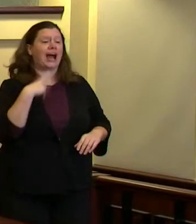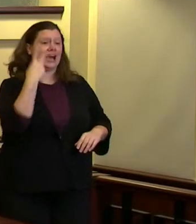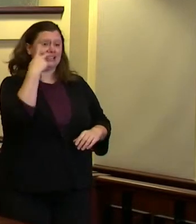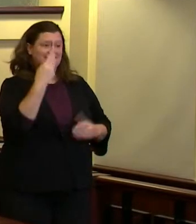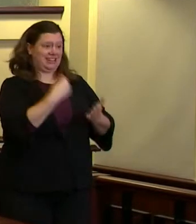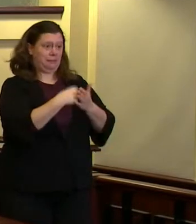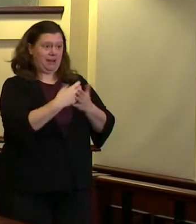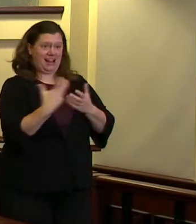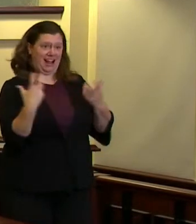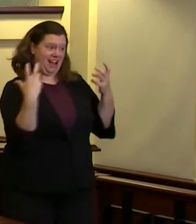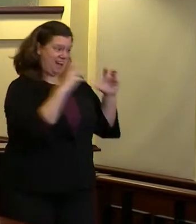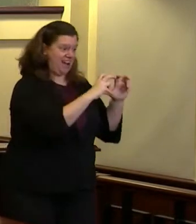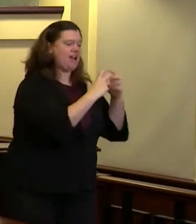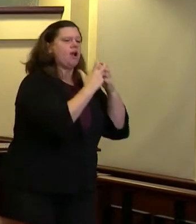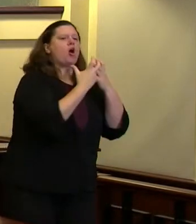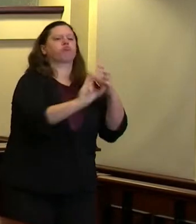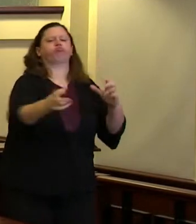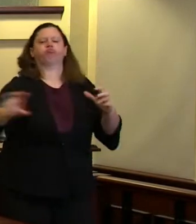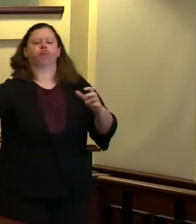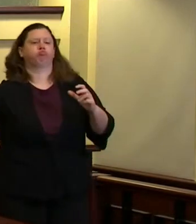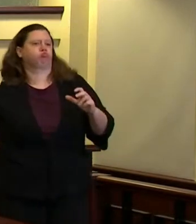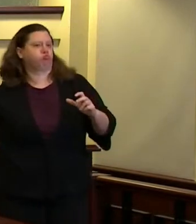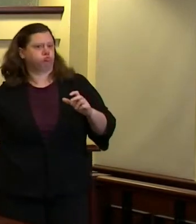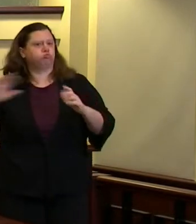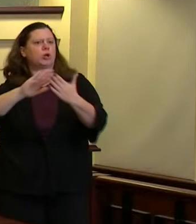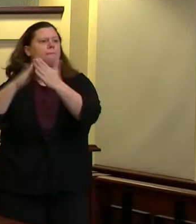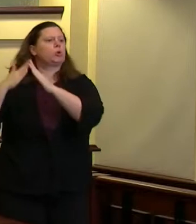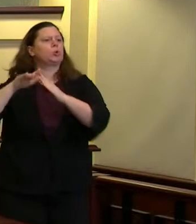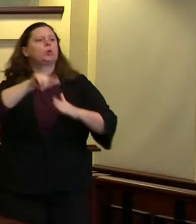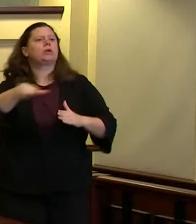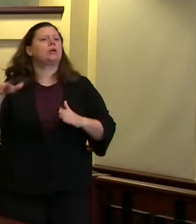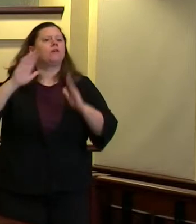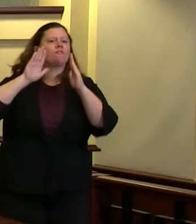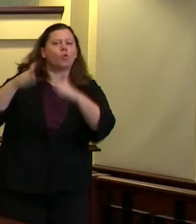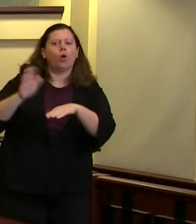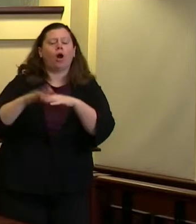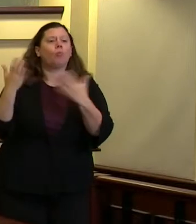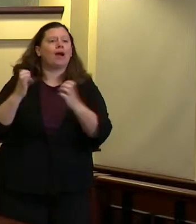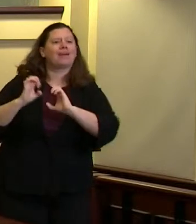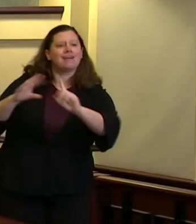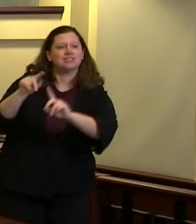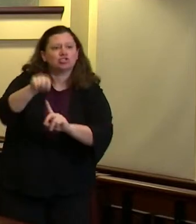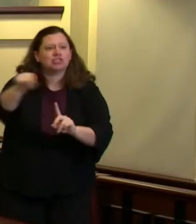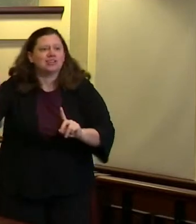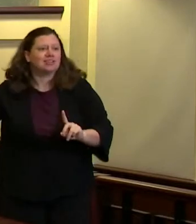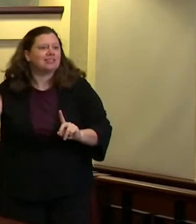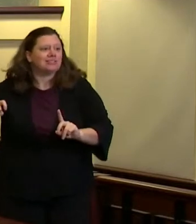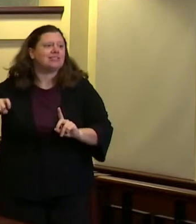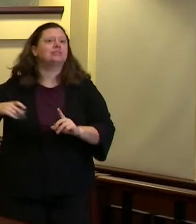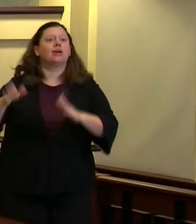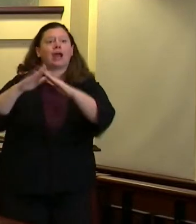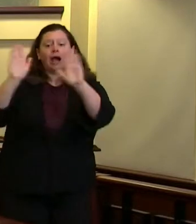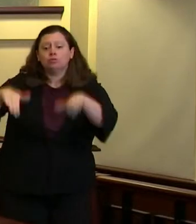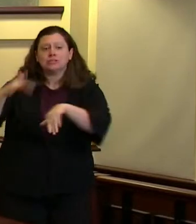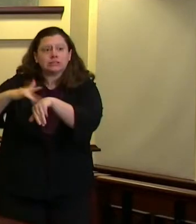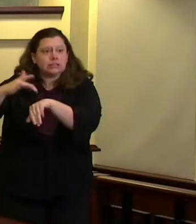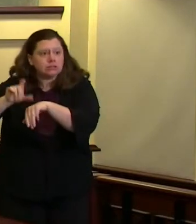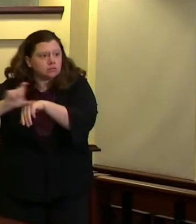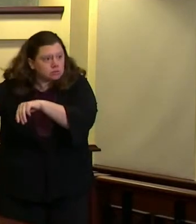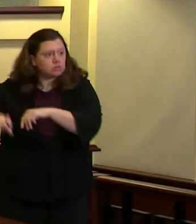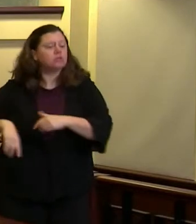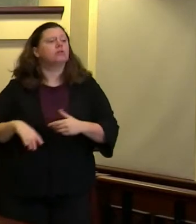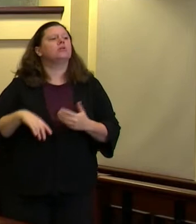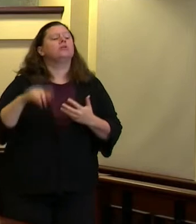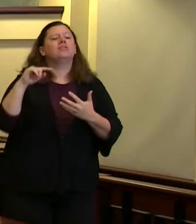whether it comes to education housing economic prosperity investments in health care we all